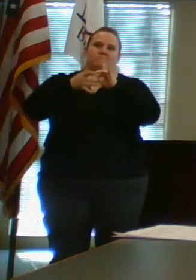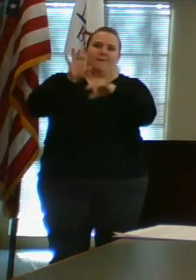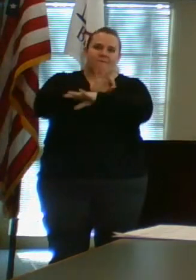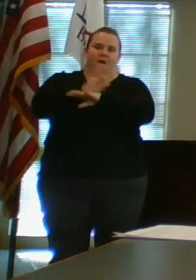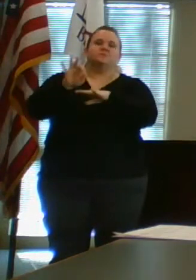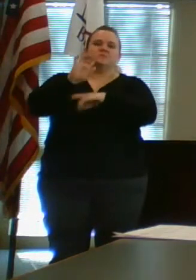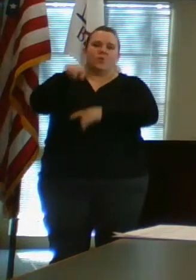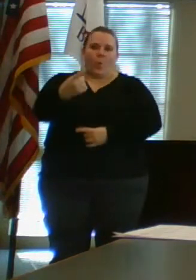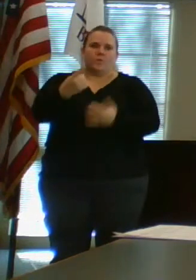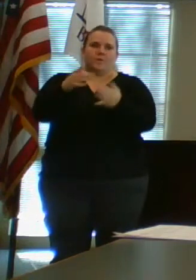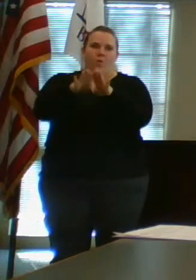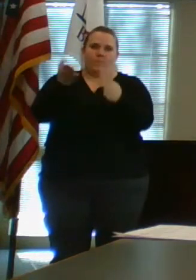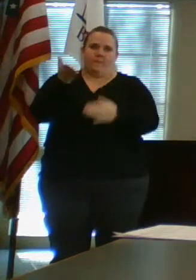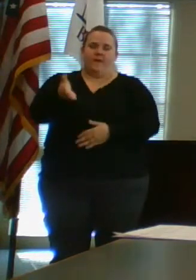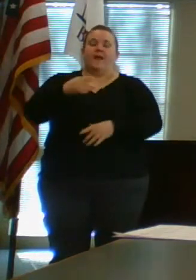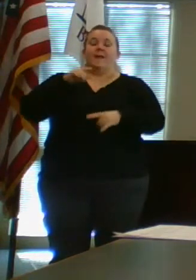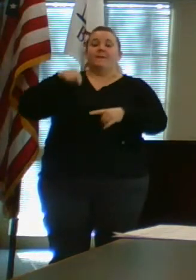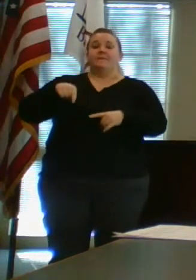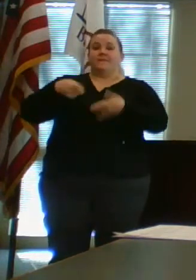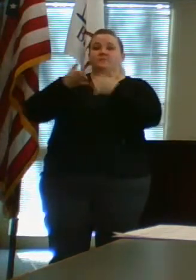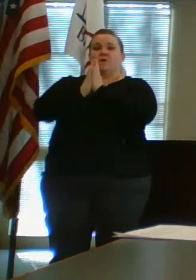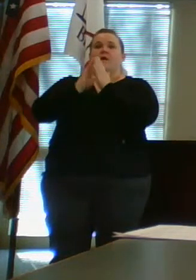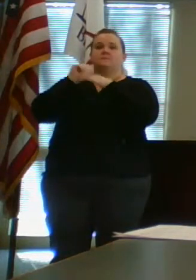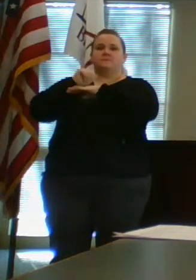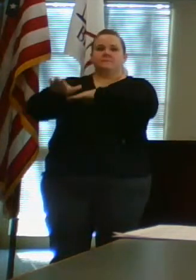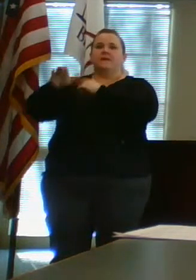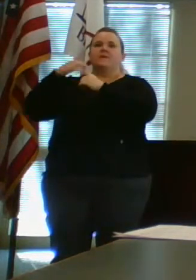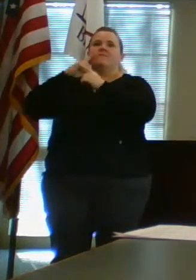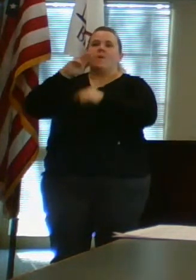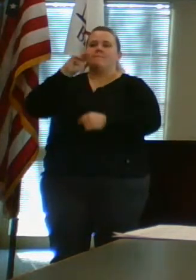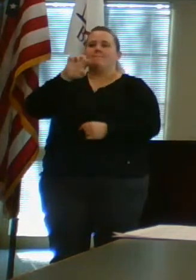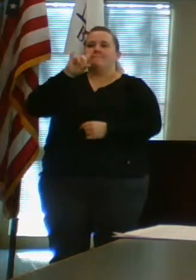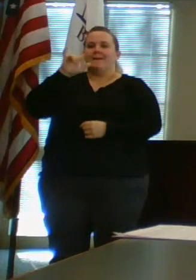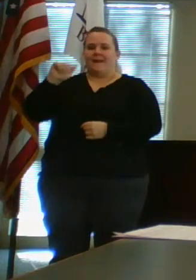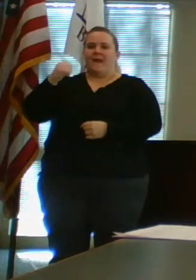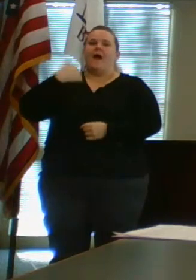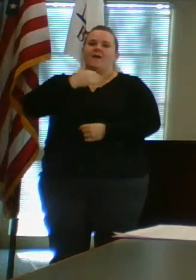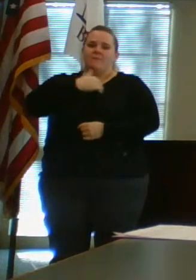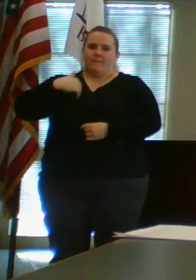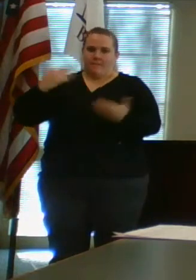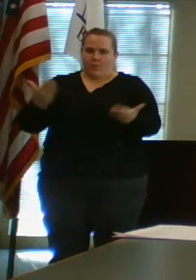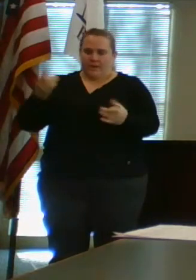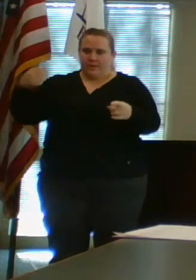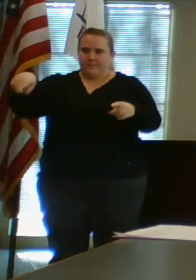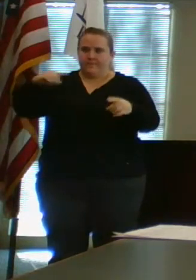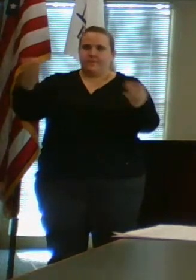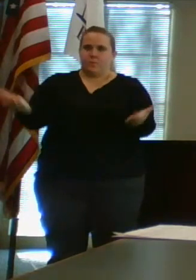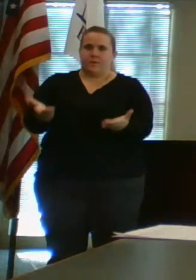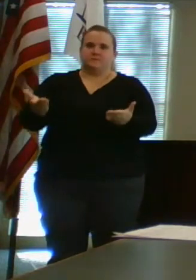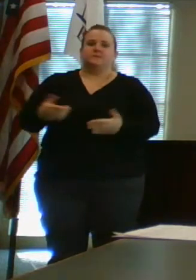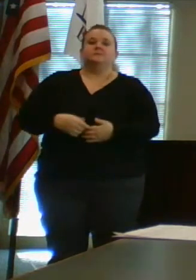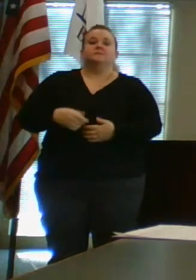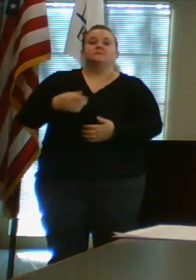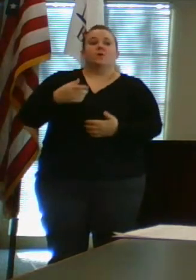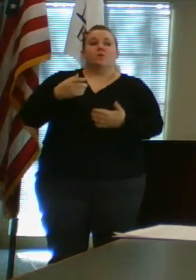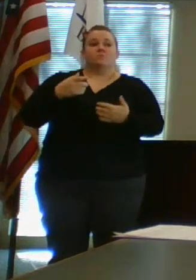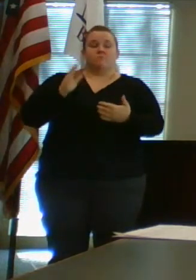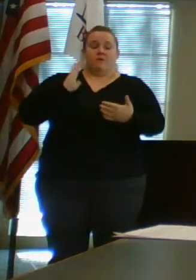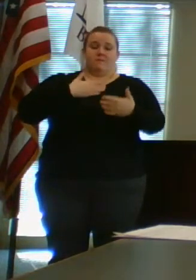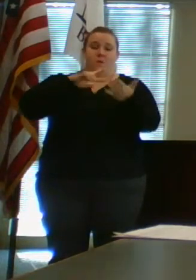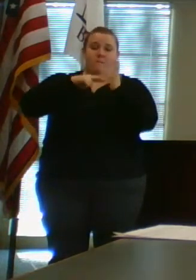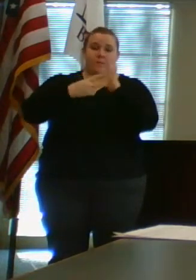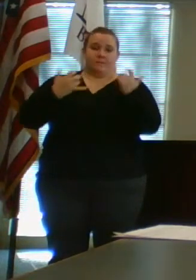have sent this request out to the media, and we do have some media members that are present here with the intention of our purpose here today